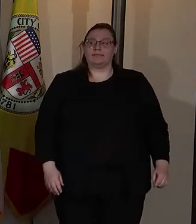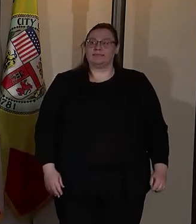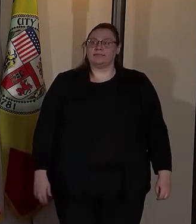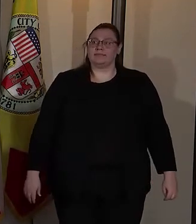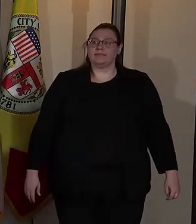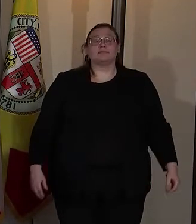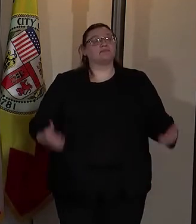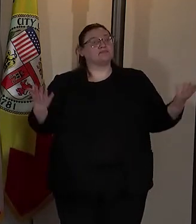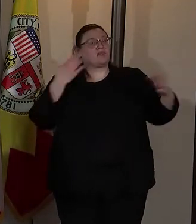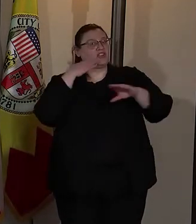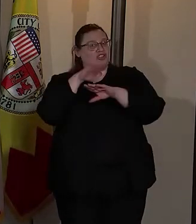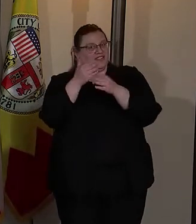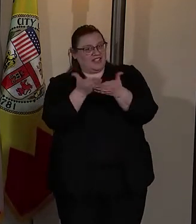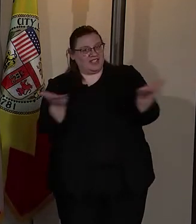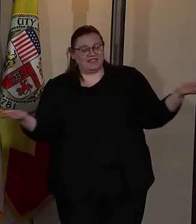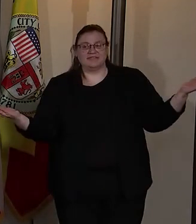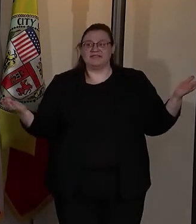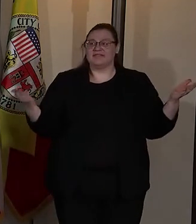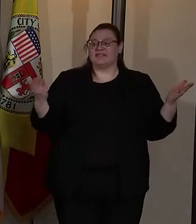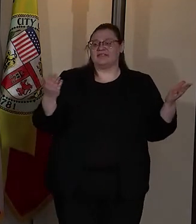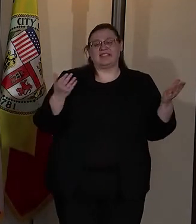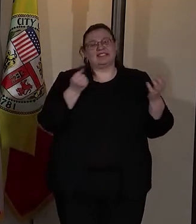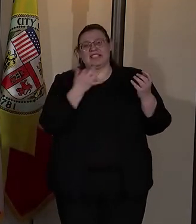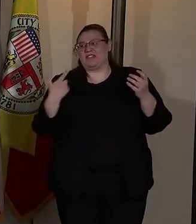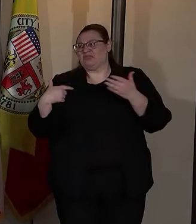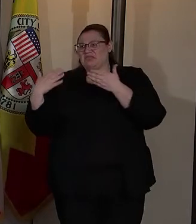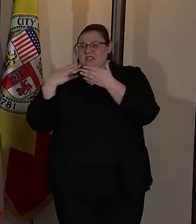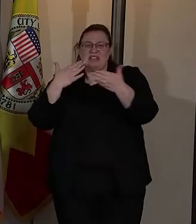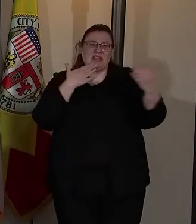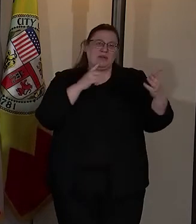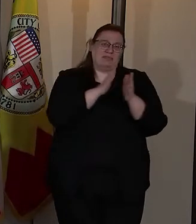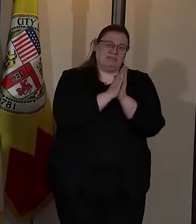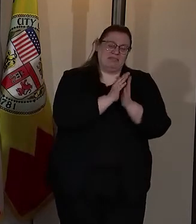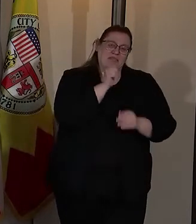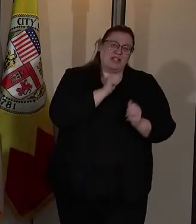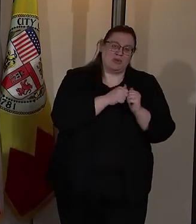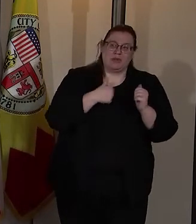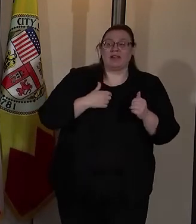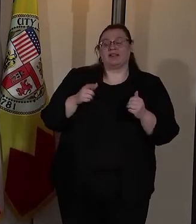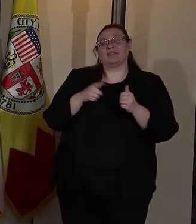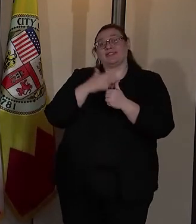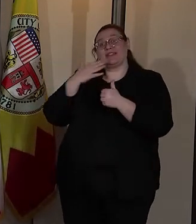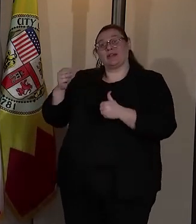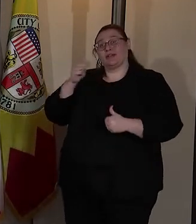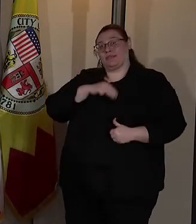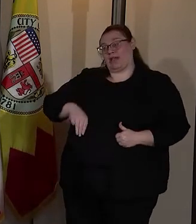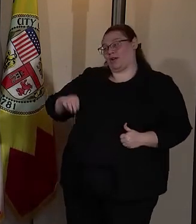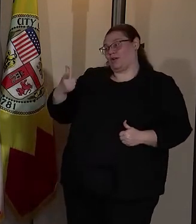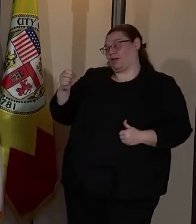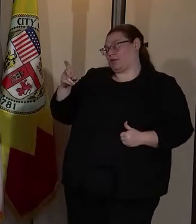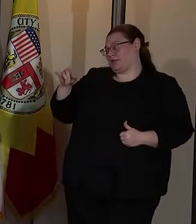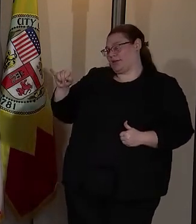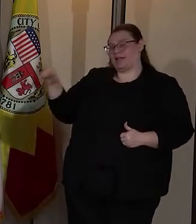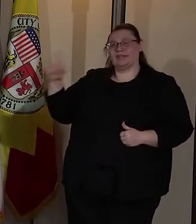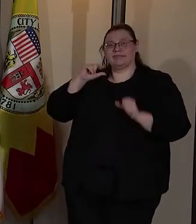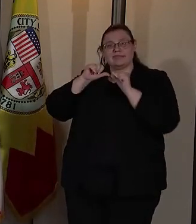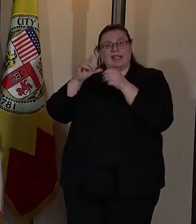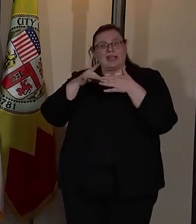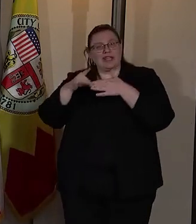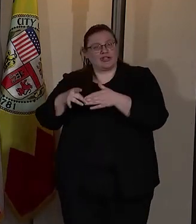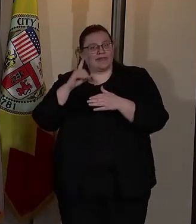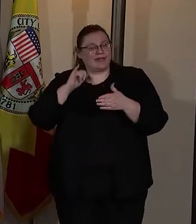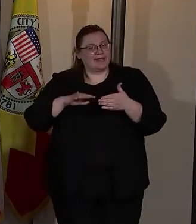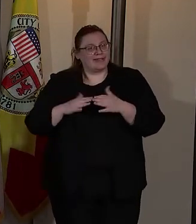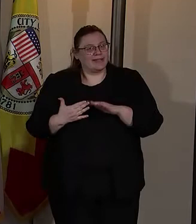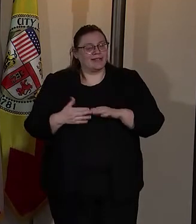So good evening, everyone. I've got a number of thank you's. So I'm to ask for your patience for a moment. First, Mayor Garcetti, thank you for your continued leadership of the